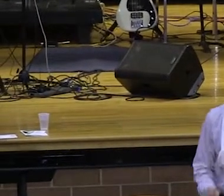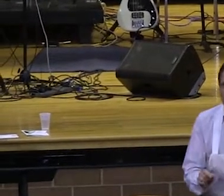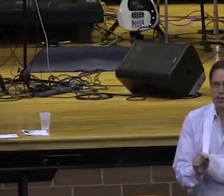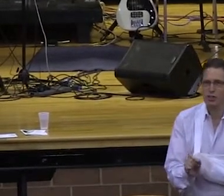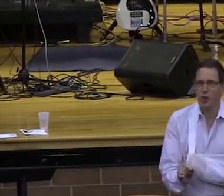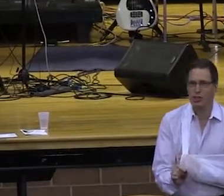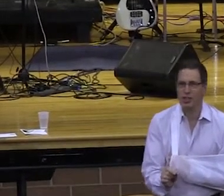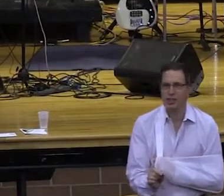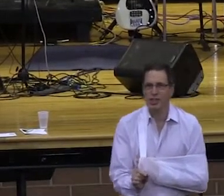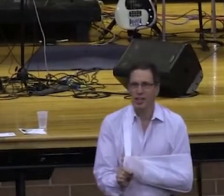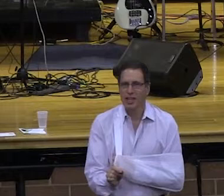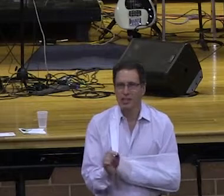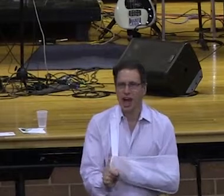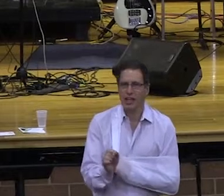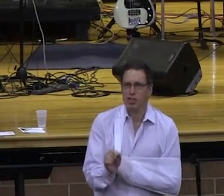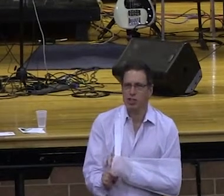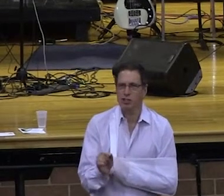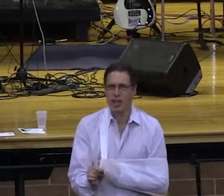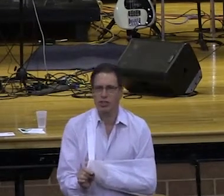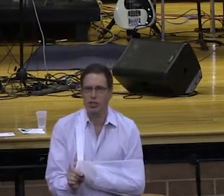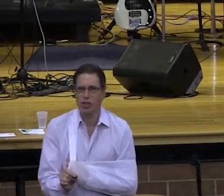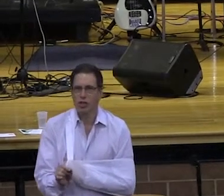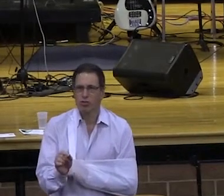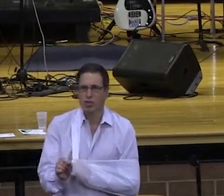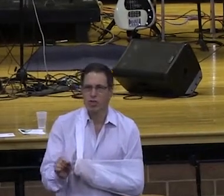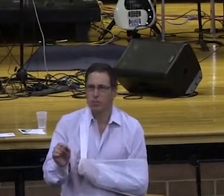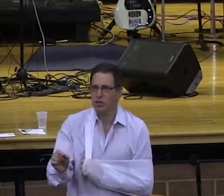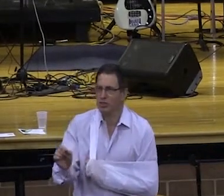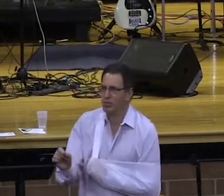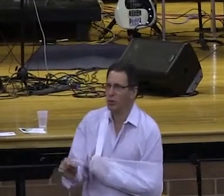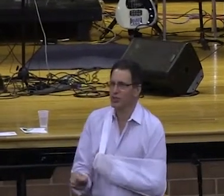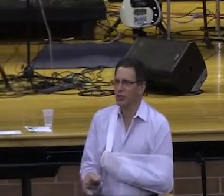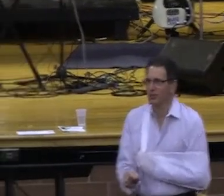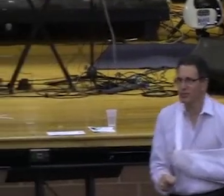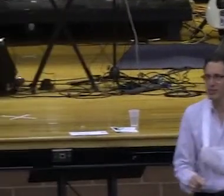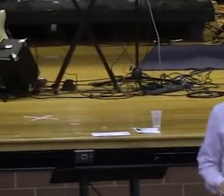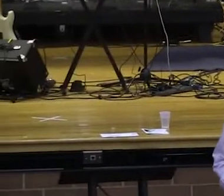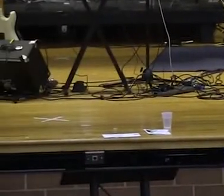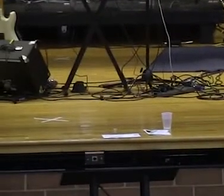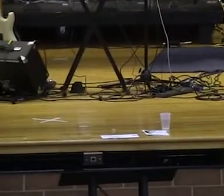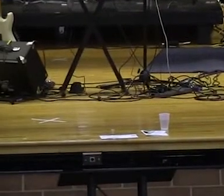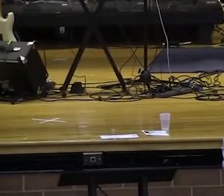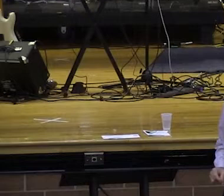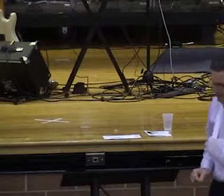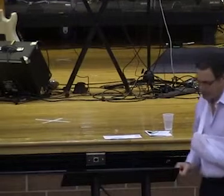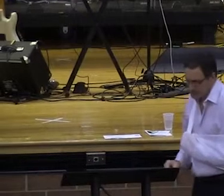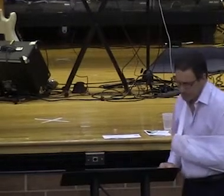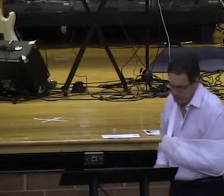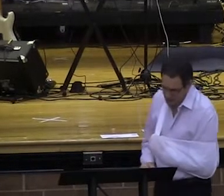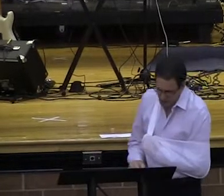And let me ask this question. Is God eternal nature, rich in mercy towards you? Amen.